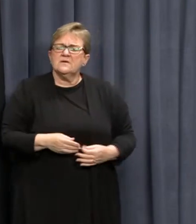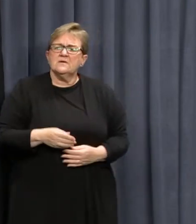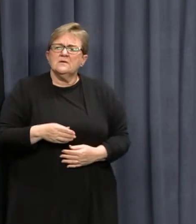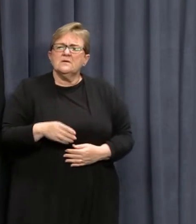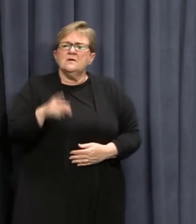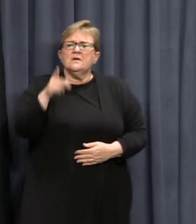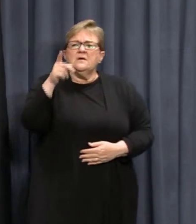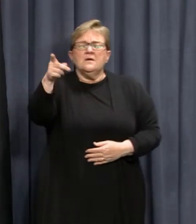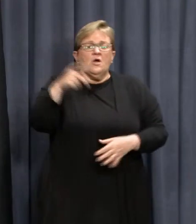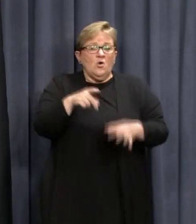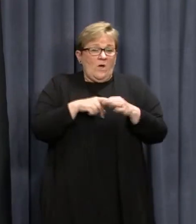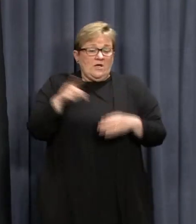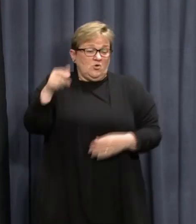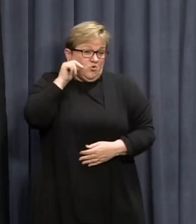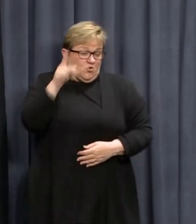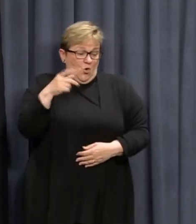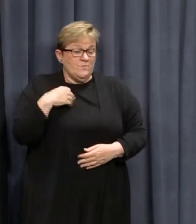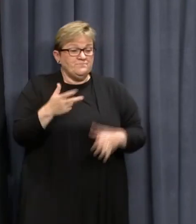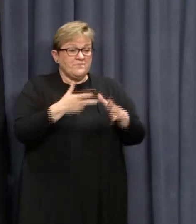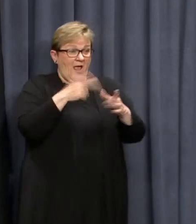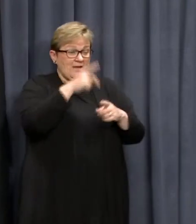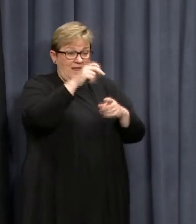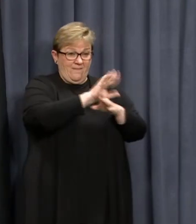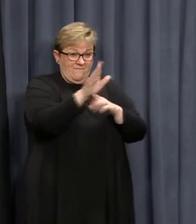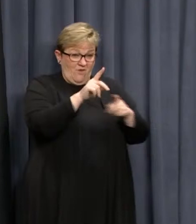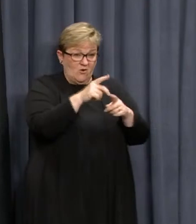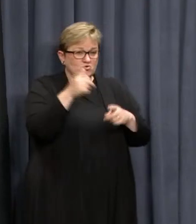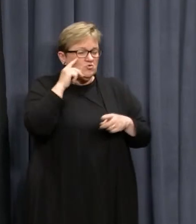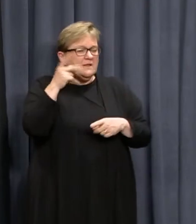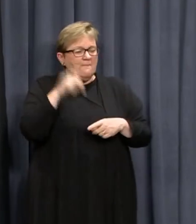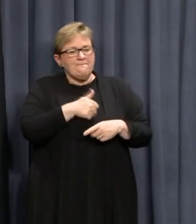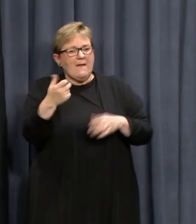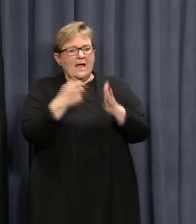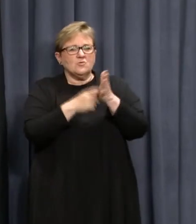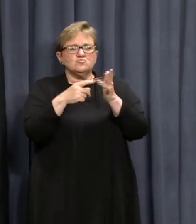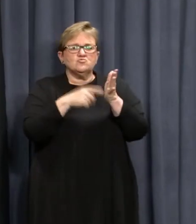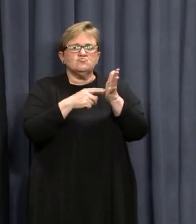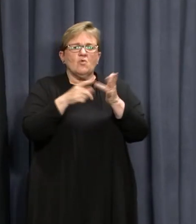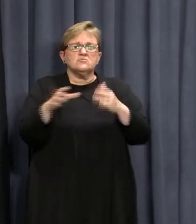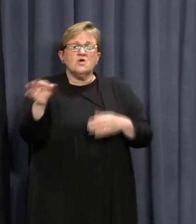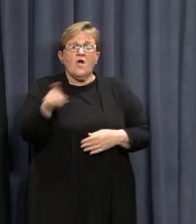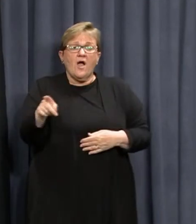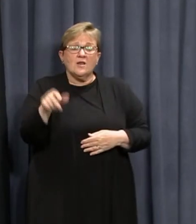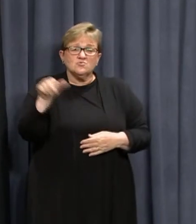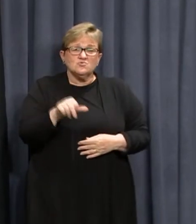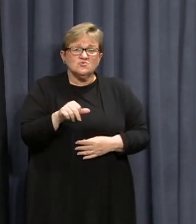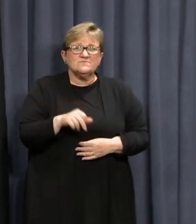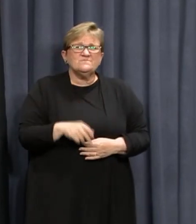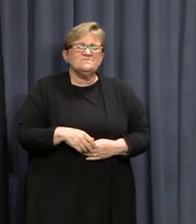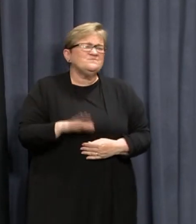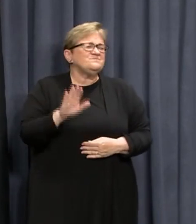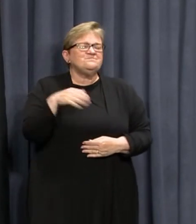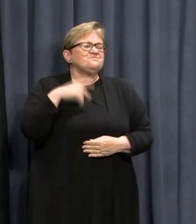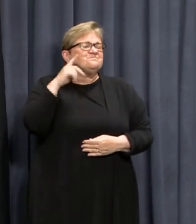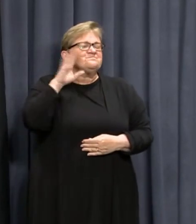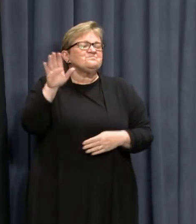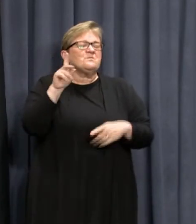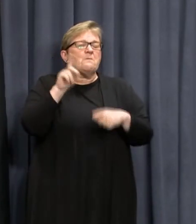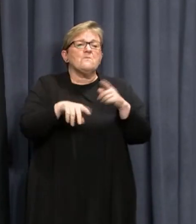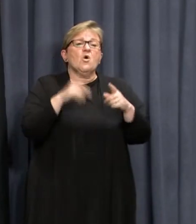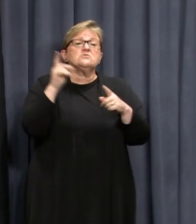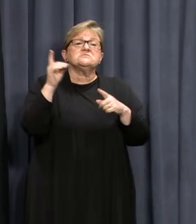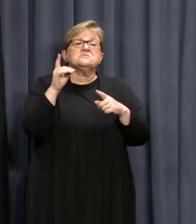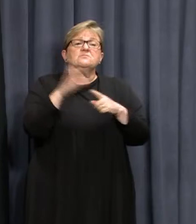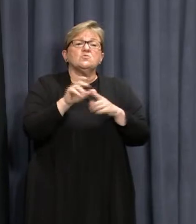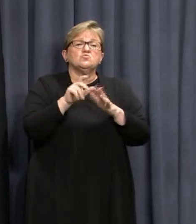the Rottnest Island idea now that we've had yet another leak from hotel quarantine? Look, I think the best, most important thing